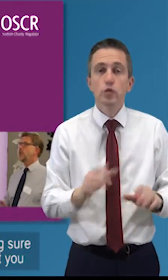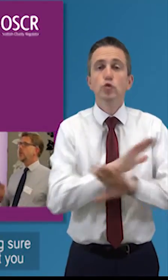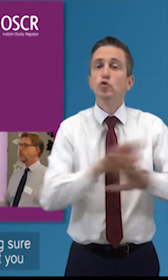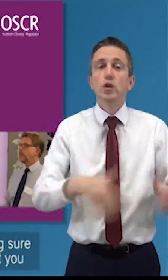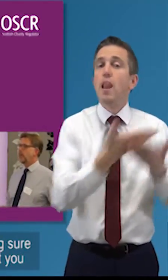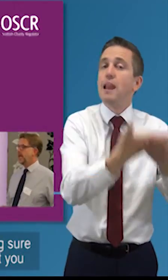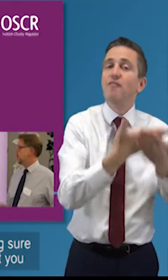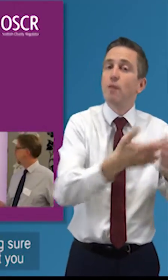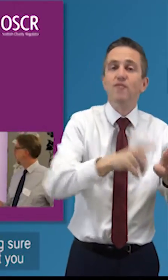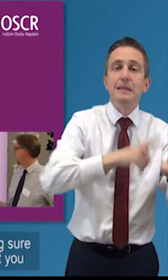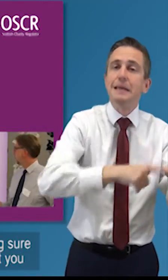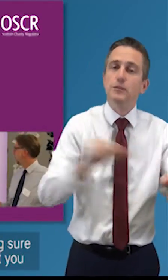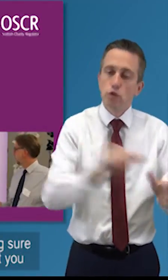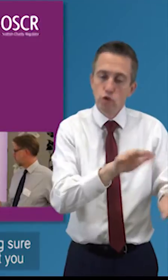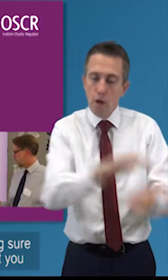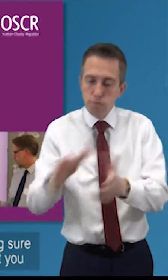do you put them in place